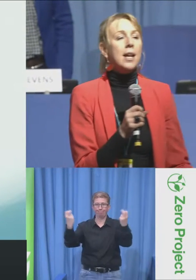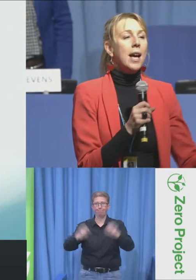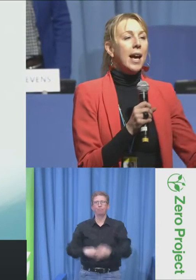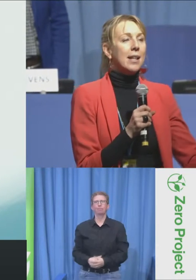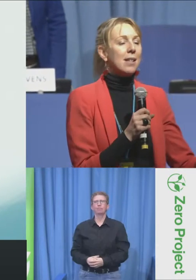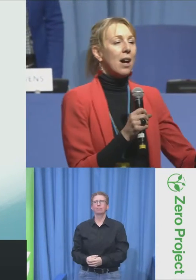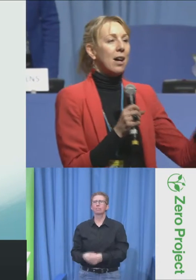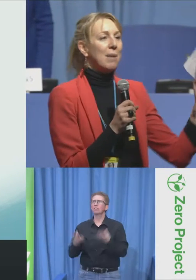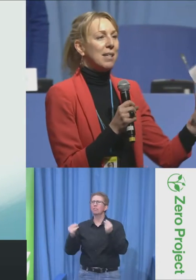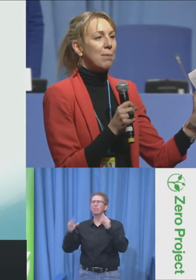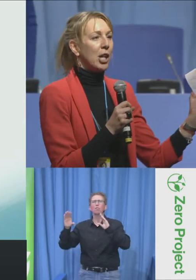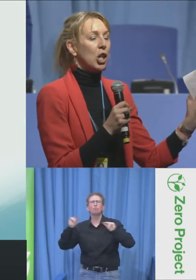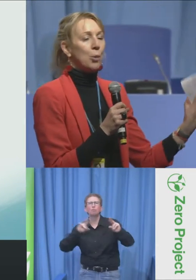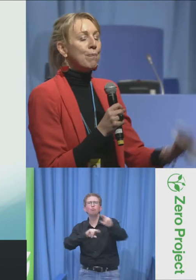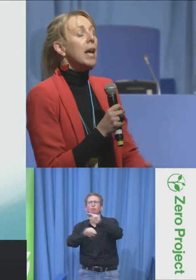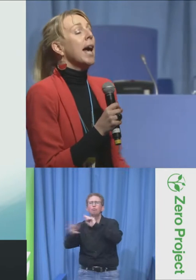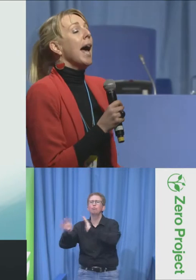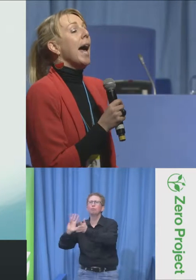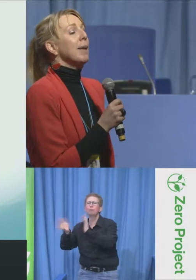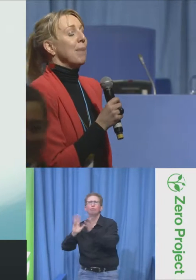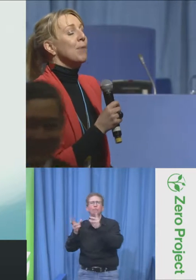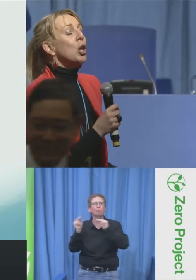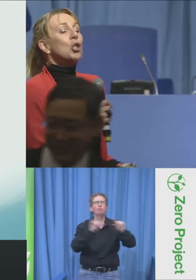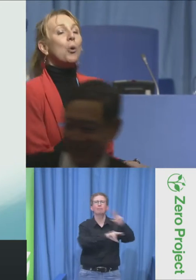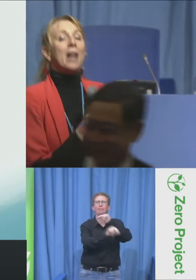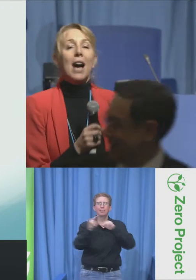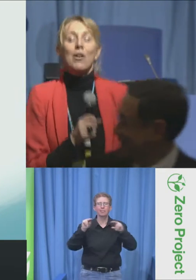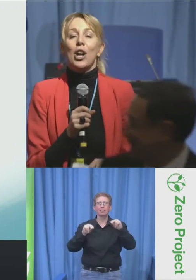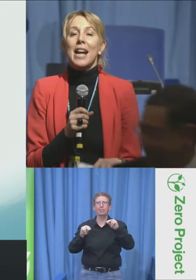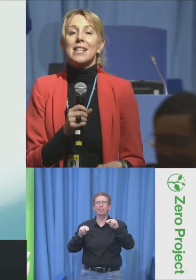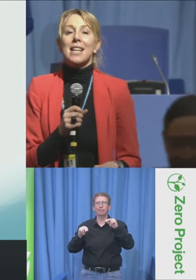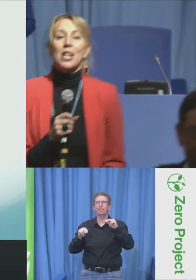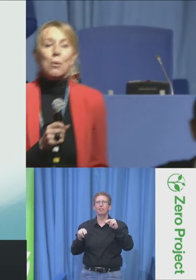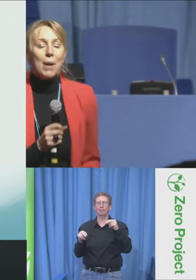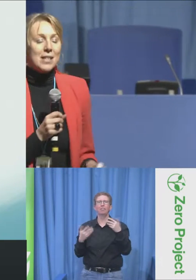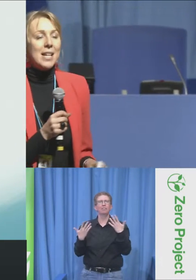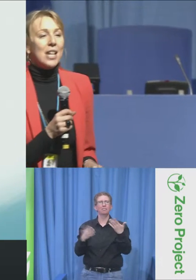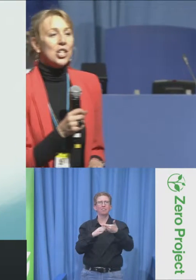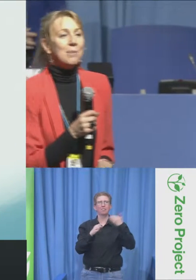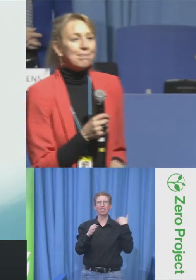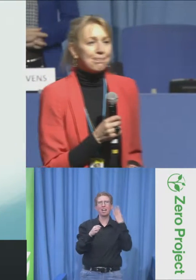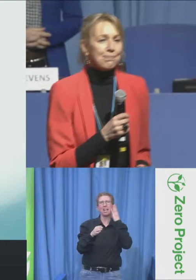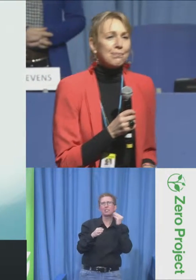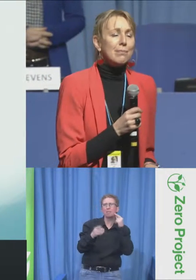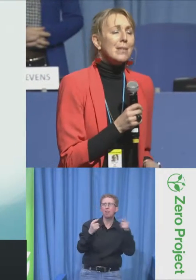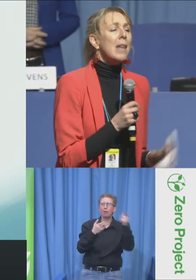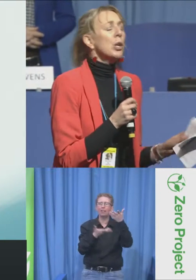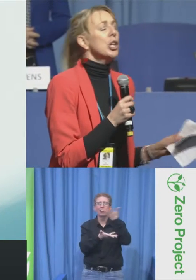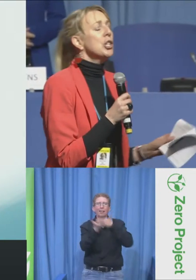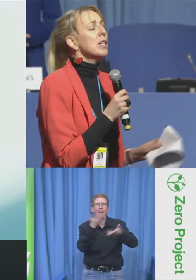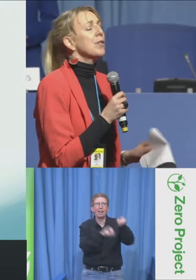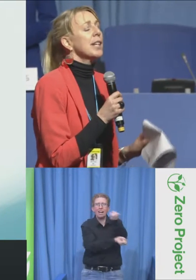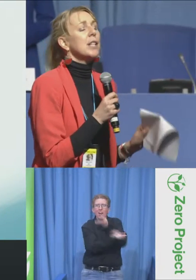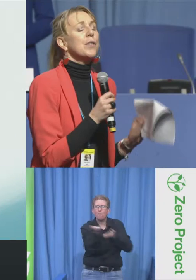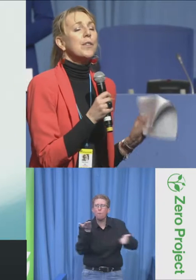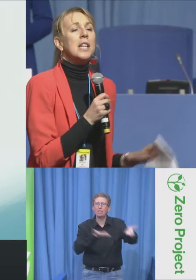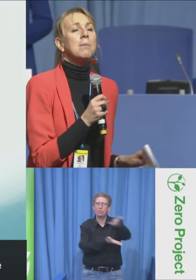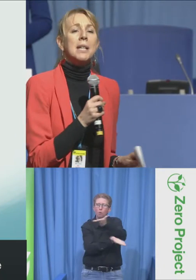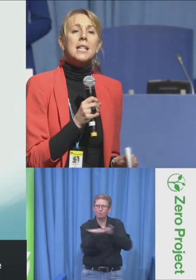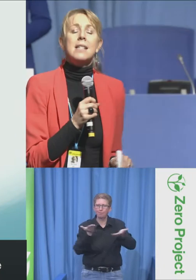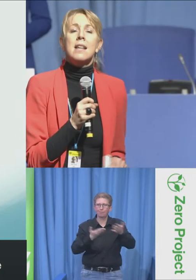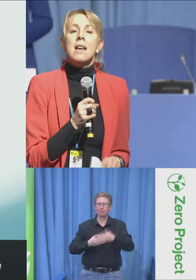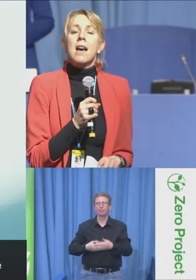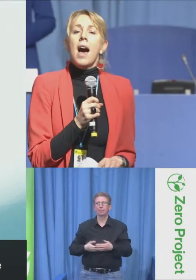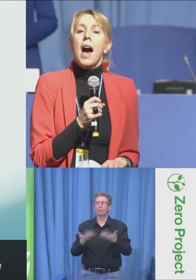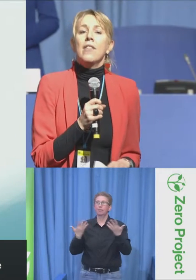doing, hence I missed my cue. Anyway, so we have our next keynote presentation, and we're going to do this for the next 15